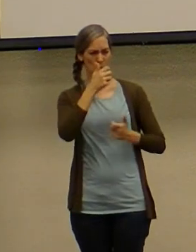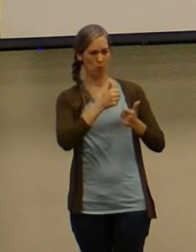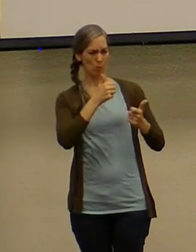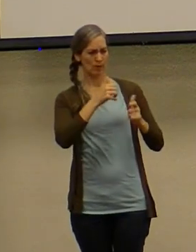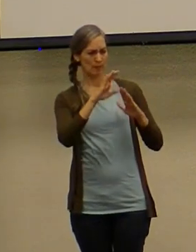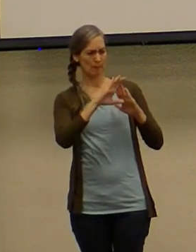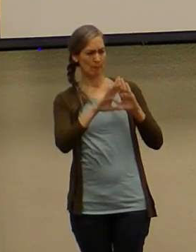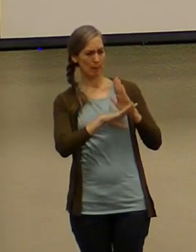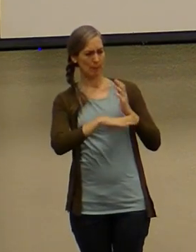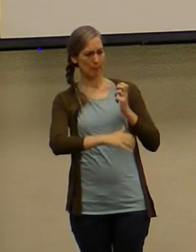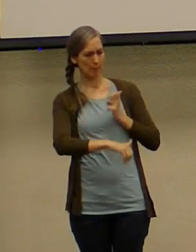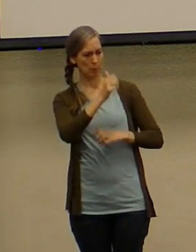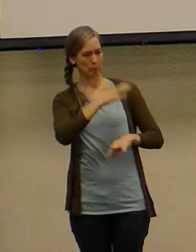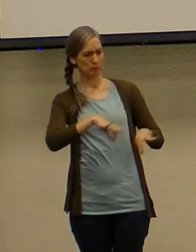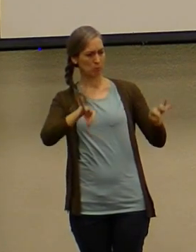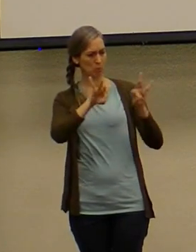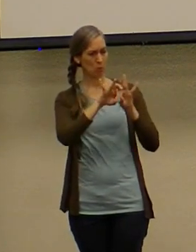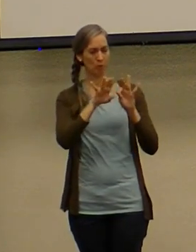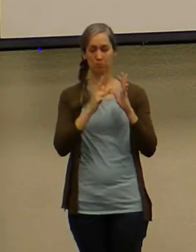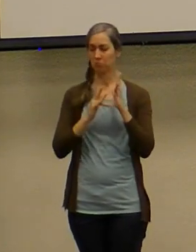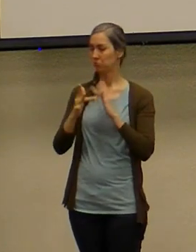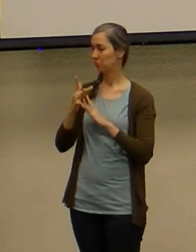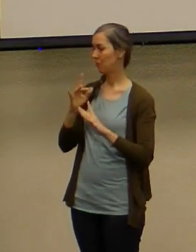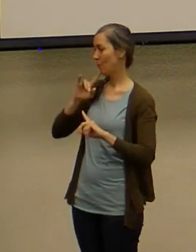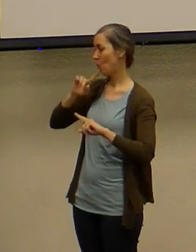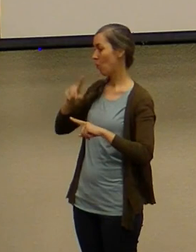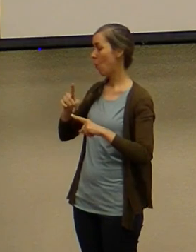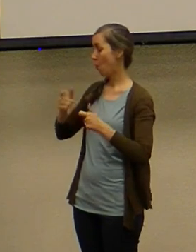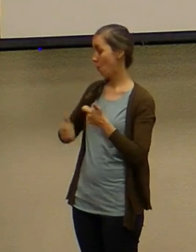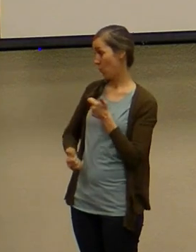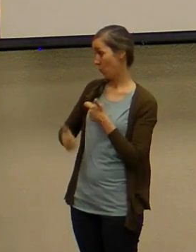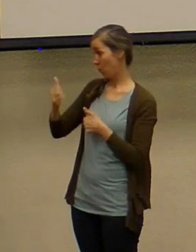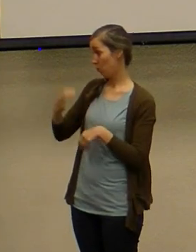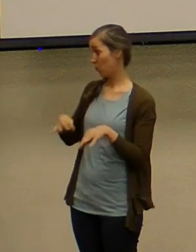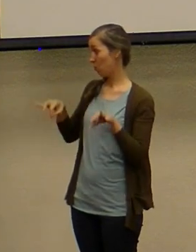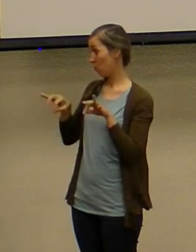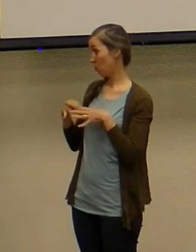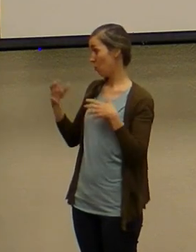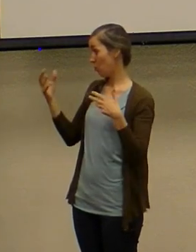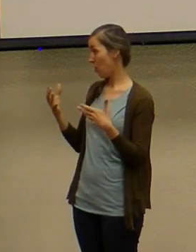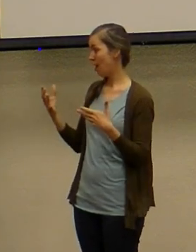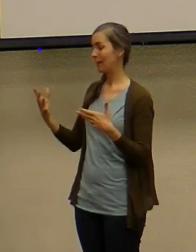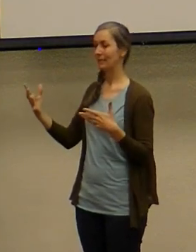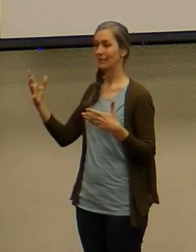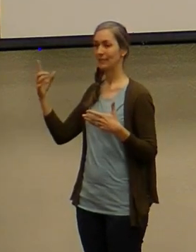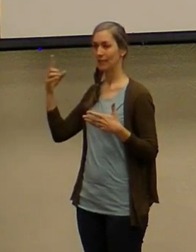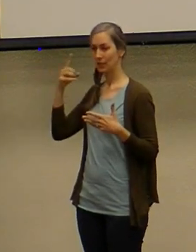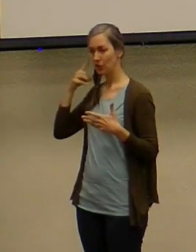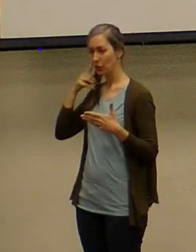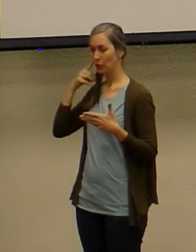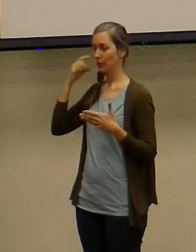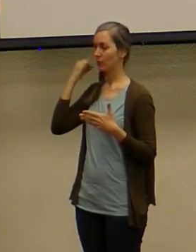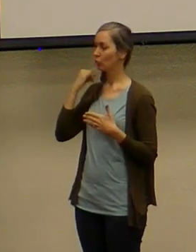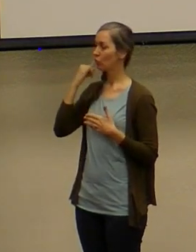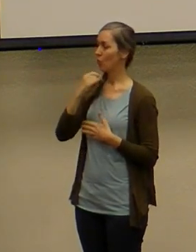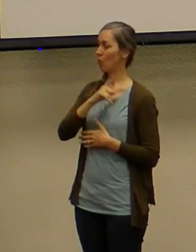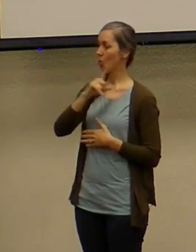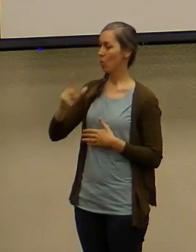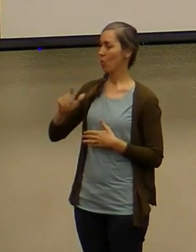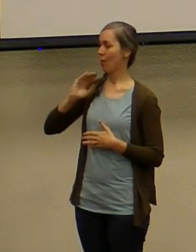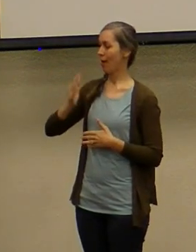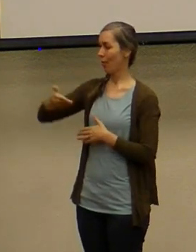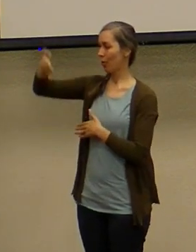important of all jesus answered the most important is hear o israel the lord our god the lord is one